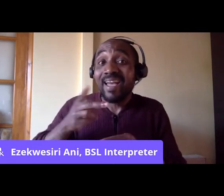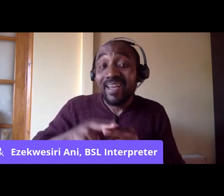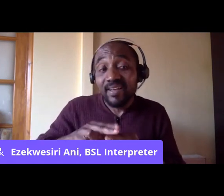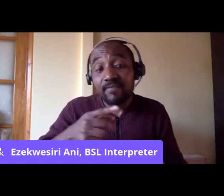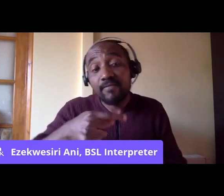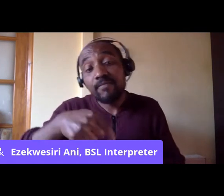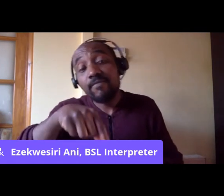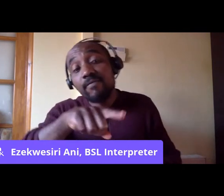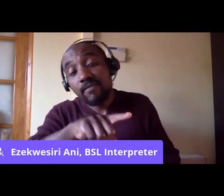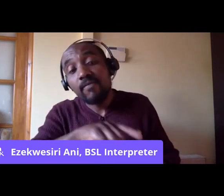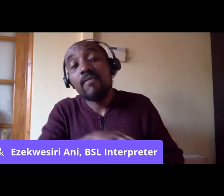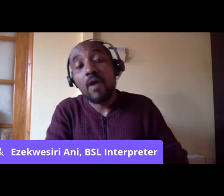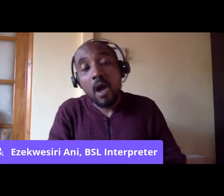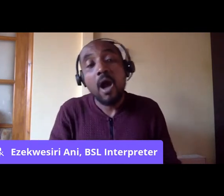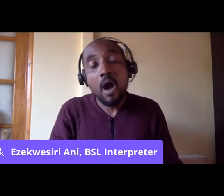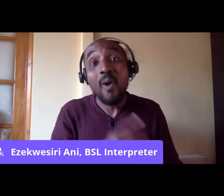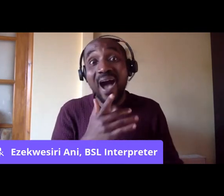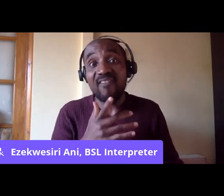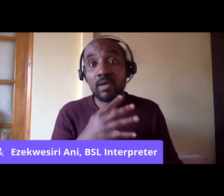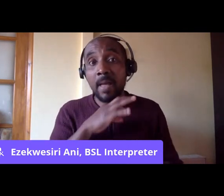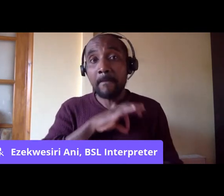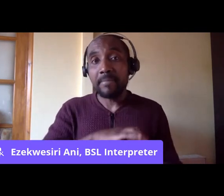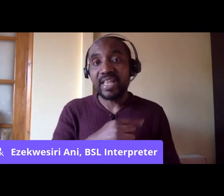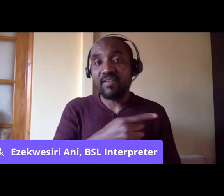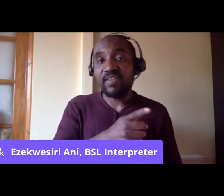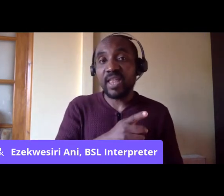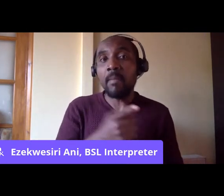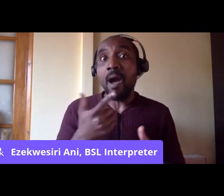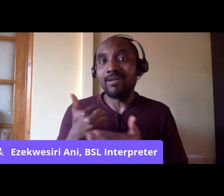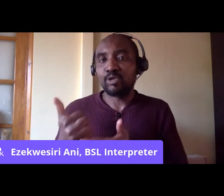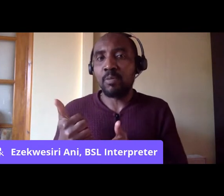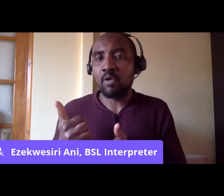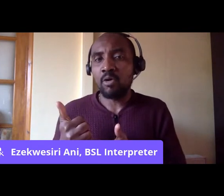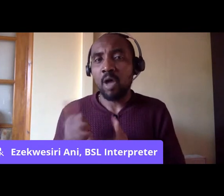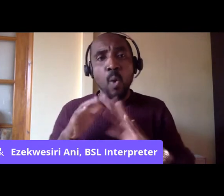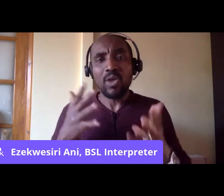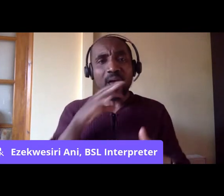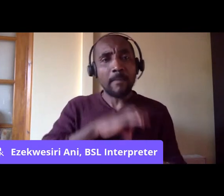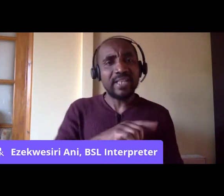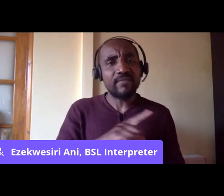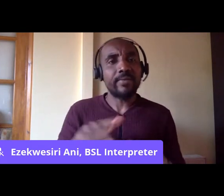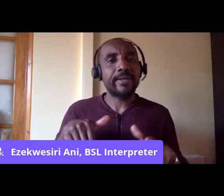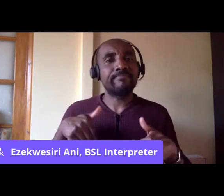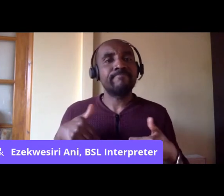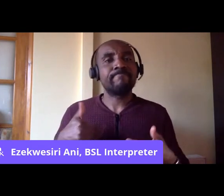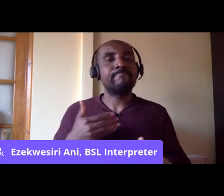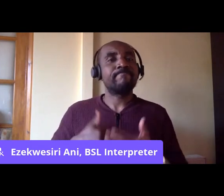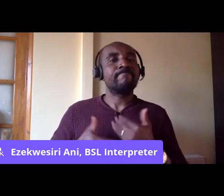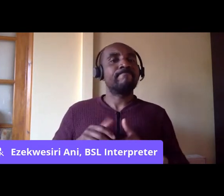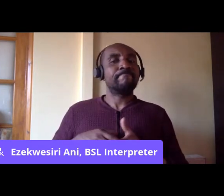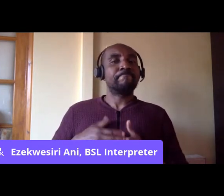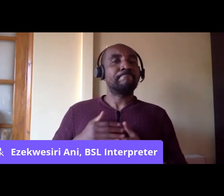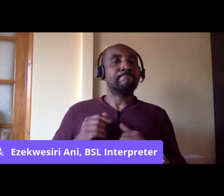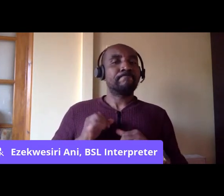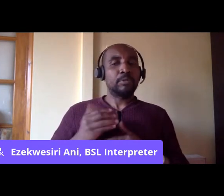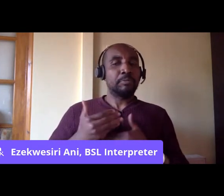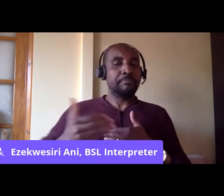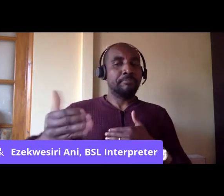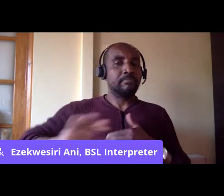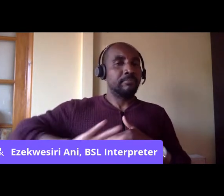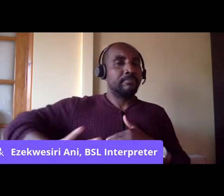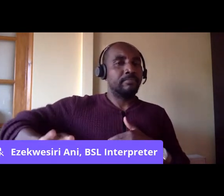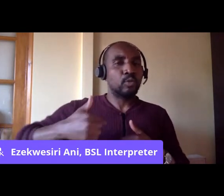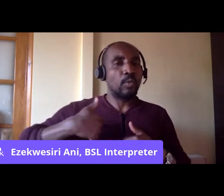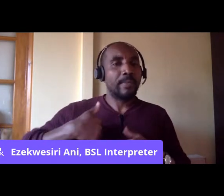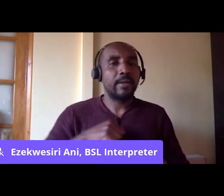vested interests at the time. So I think the message is to keep